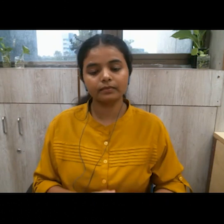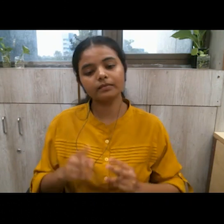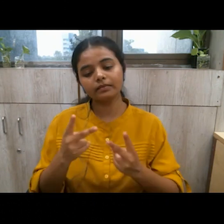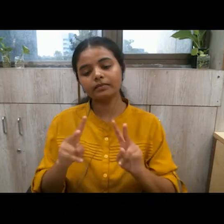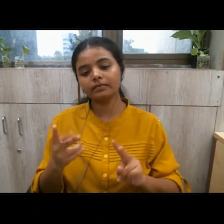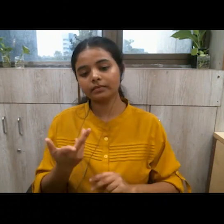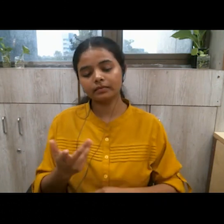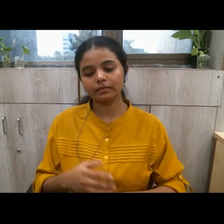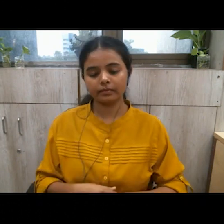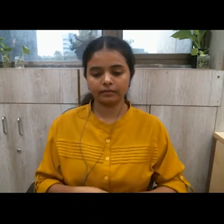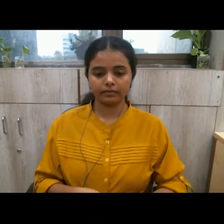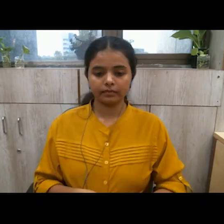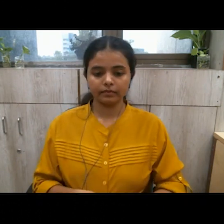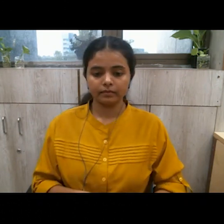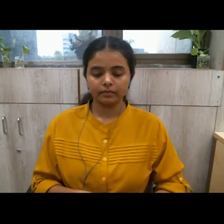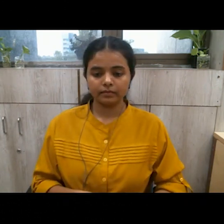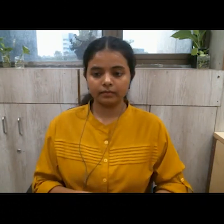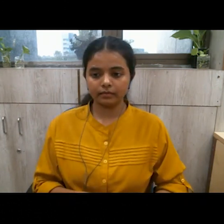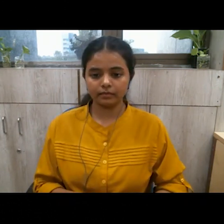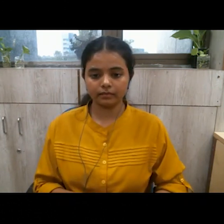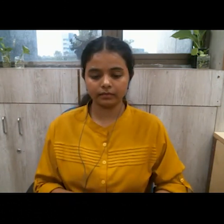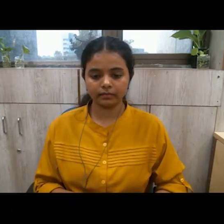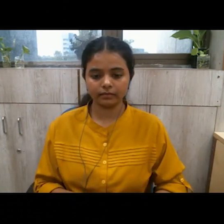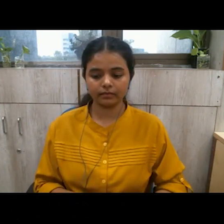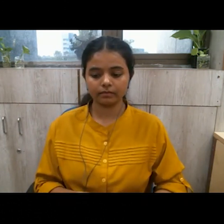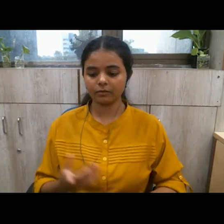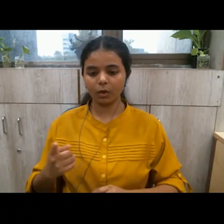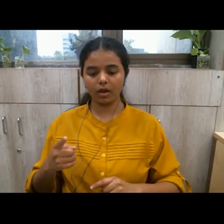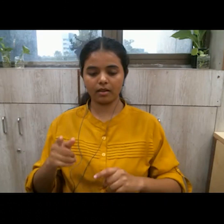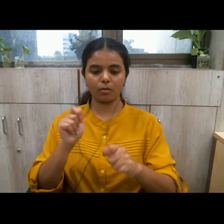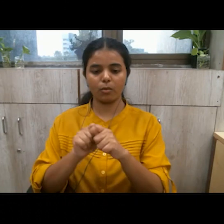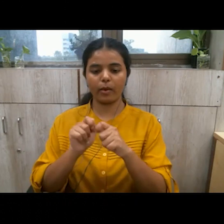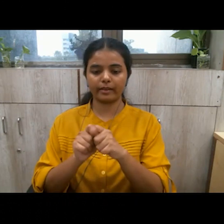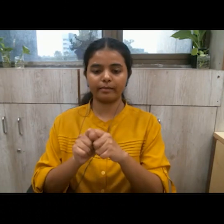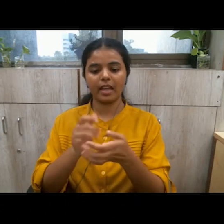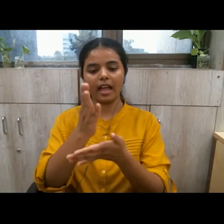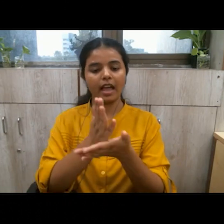was that it is because women are half the workforce